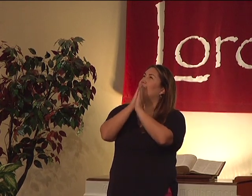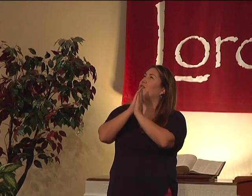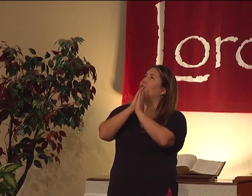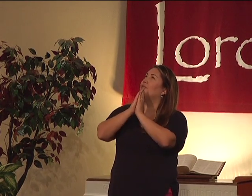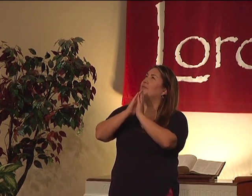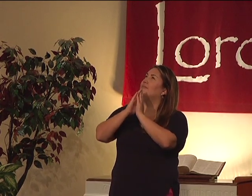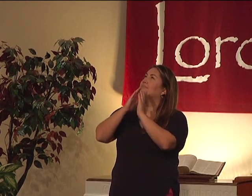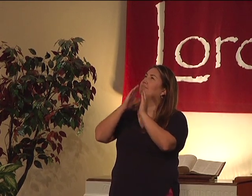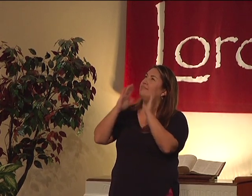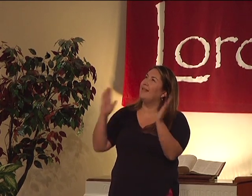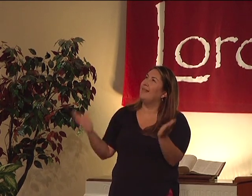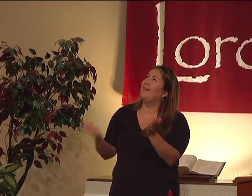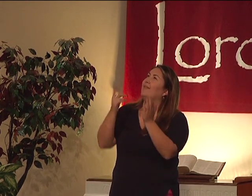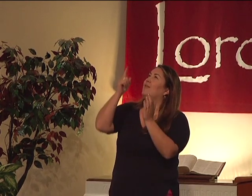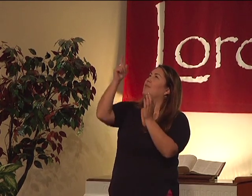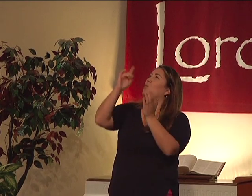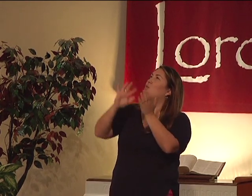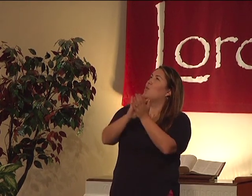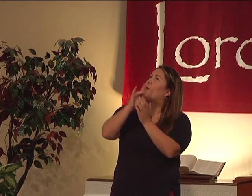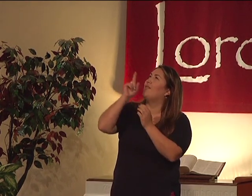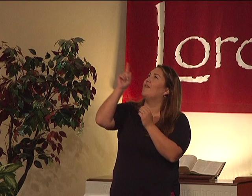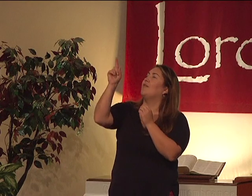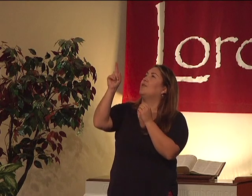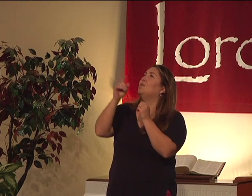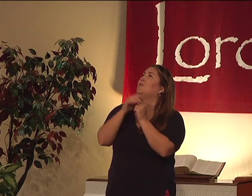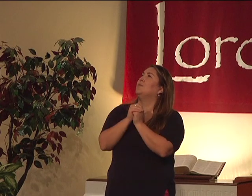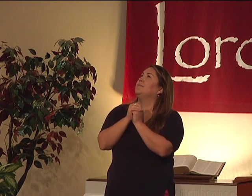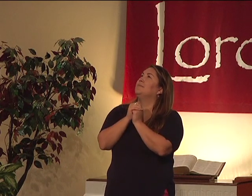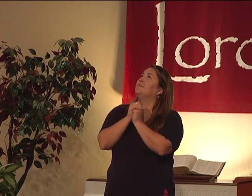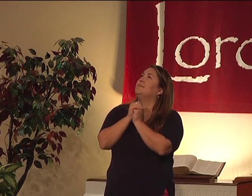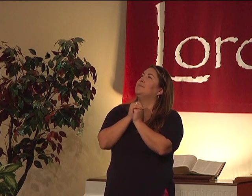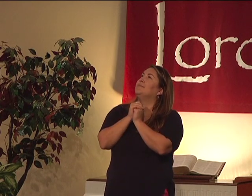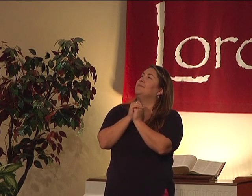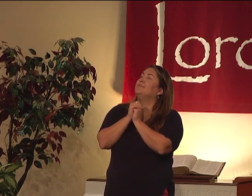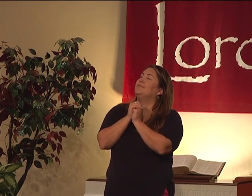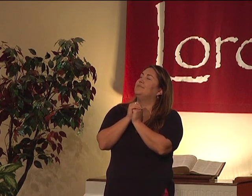That we will continue in prayer to lift you up, to glorify you,